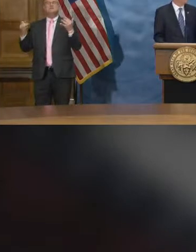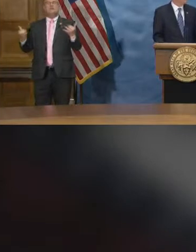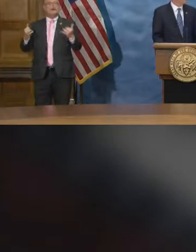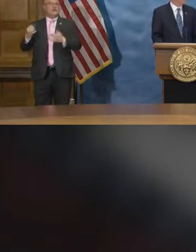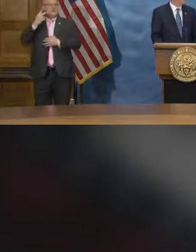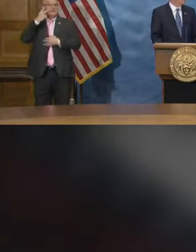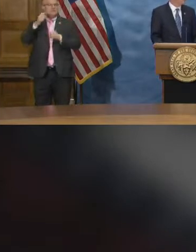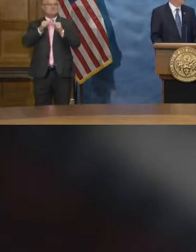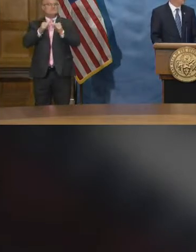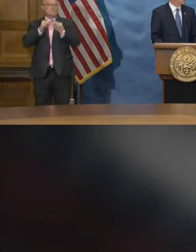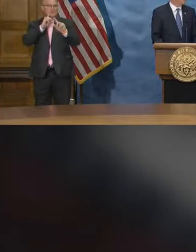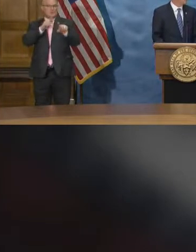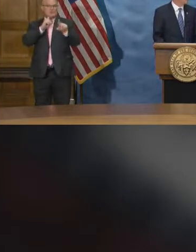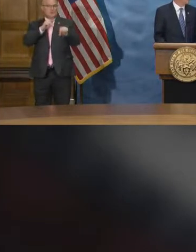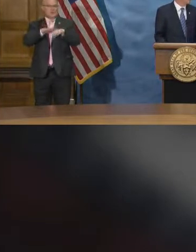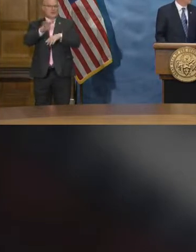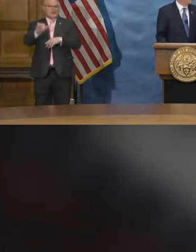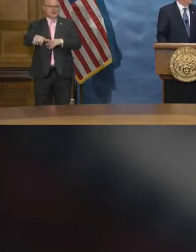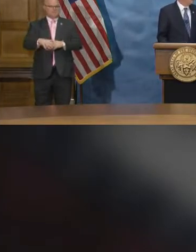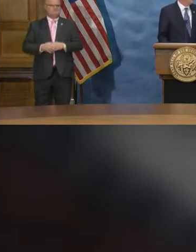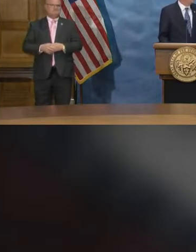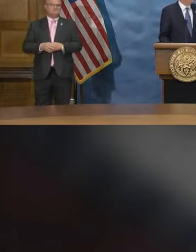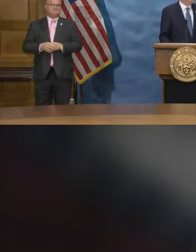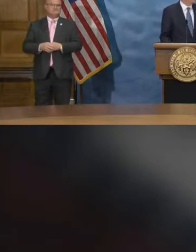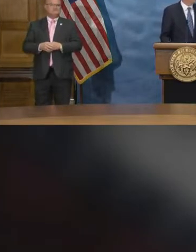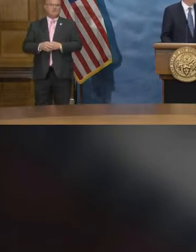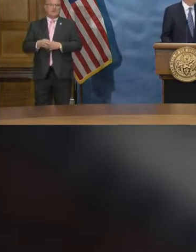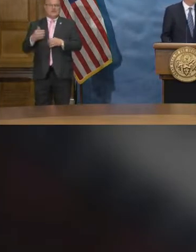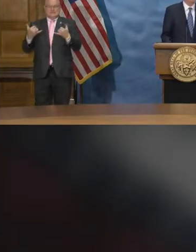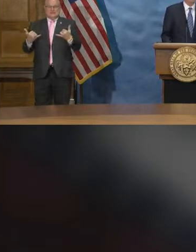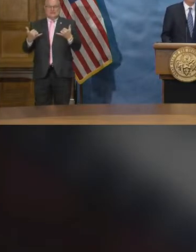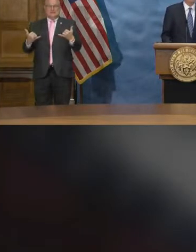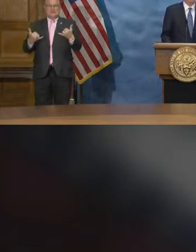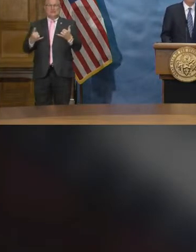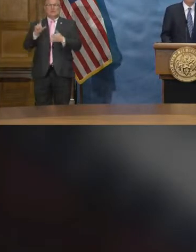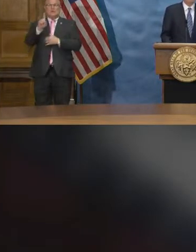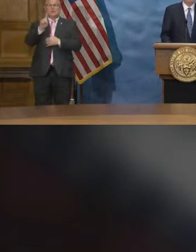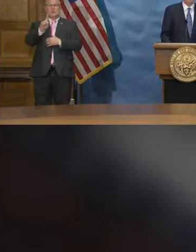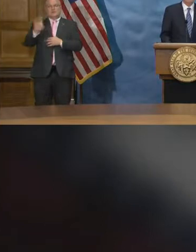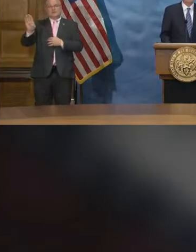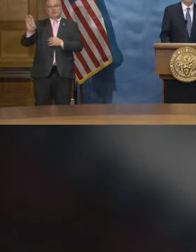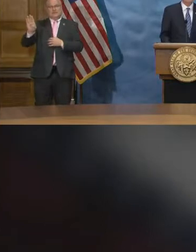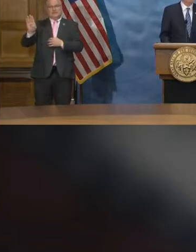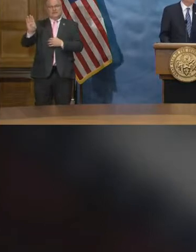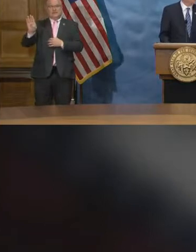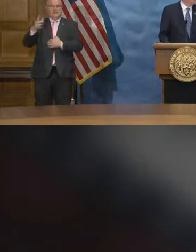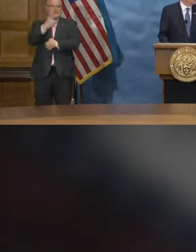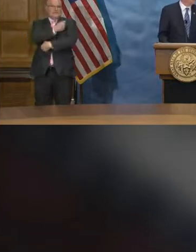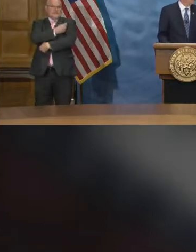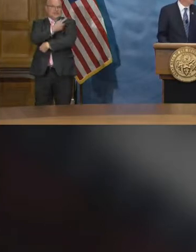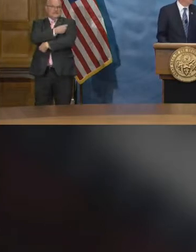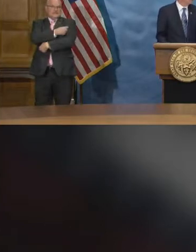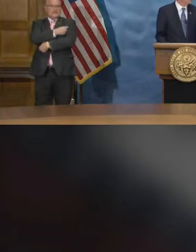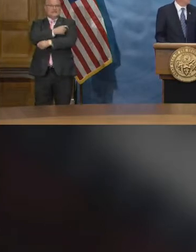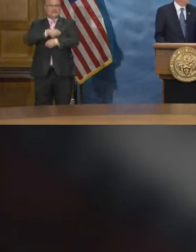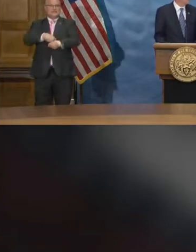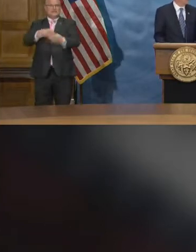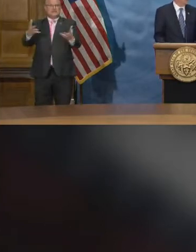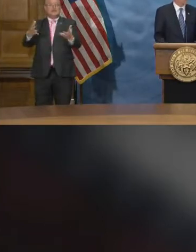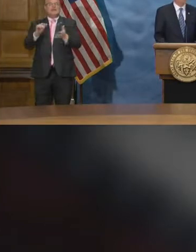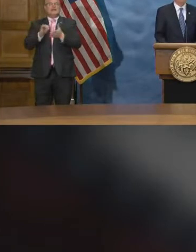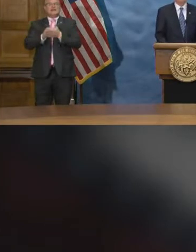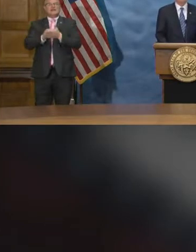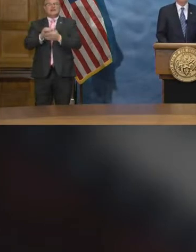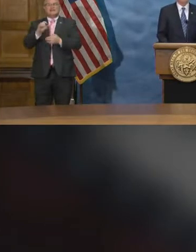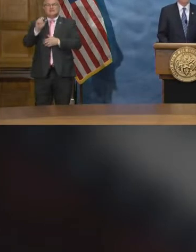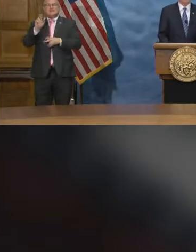continuing reporting on that. We are in currently phase 1b of vaccine administration which